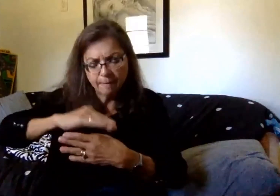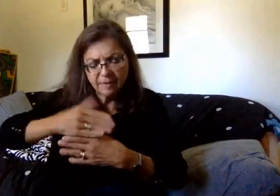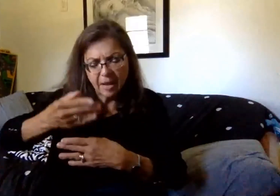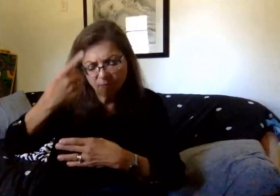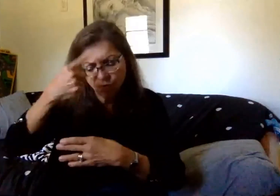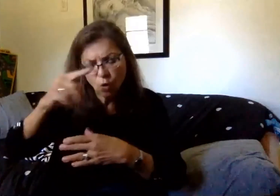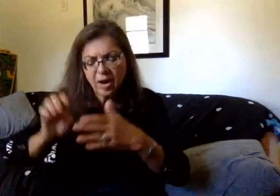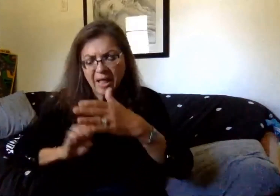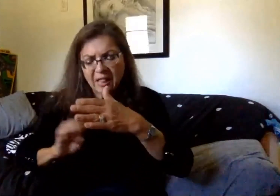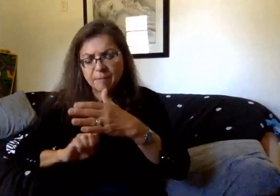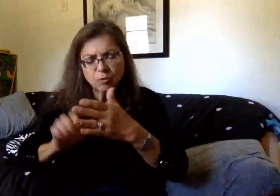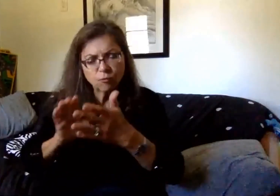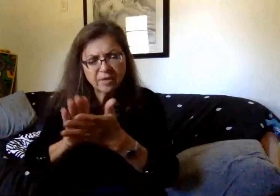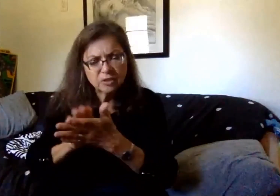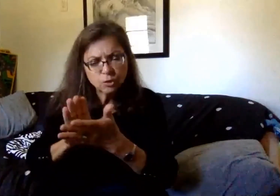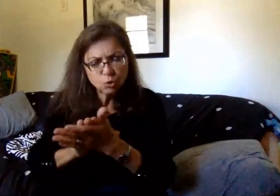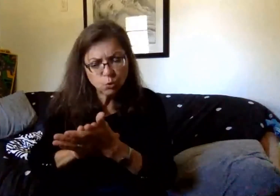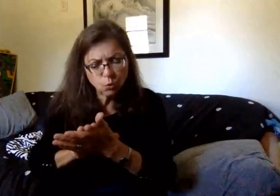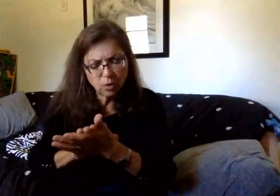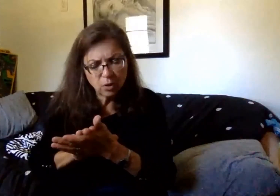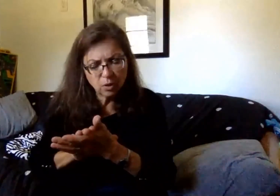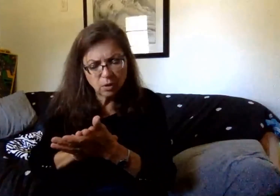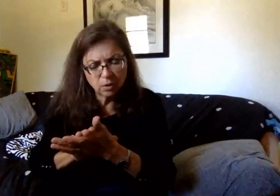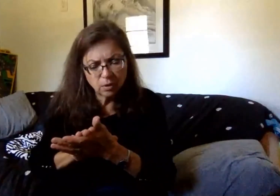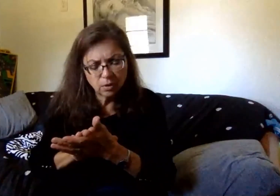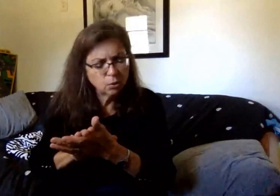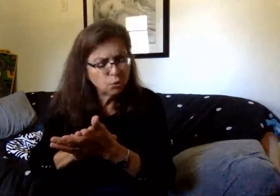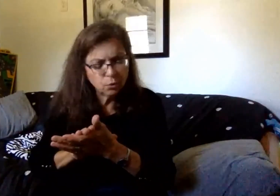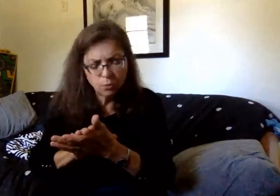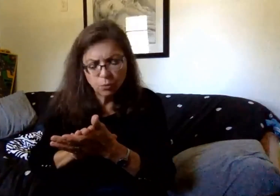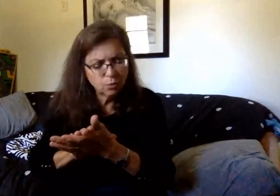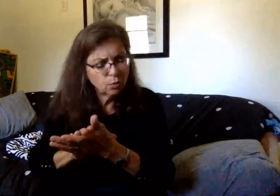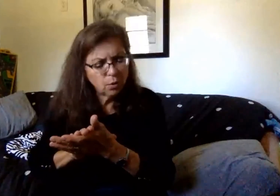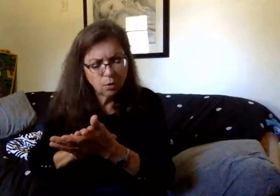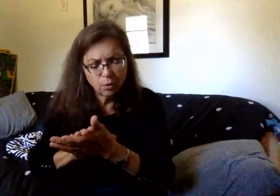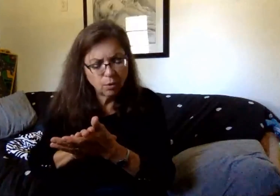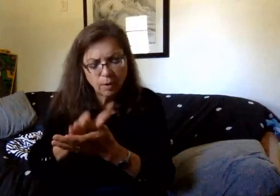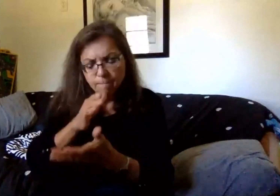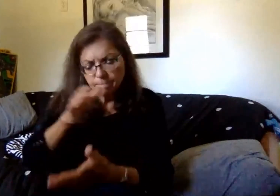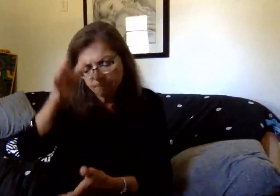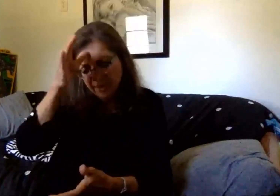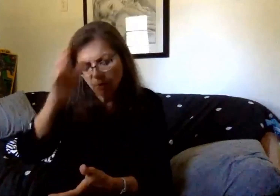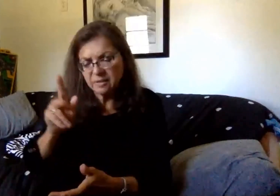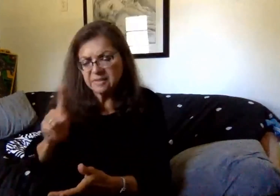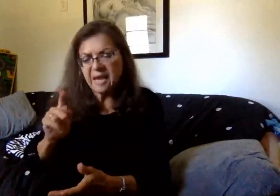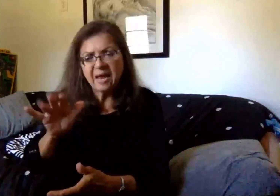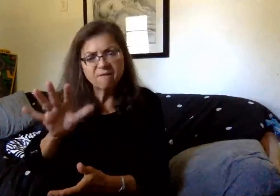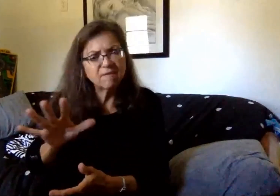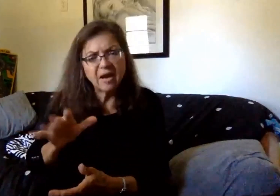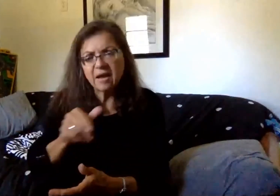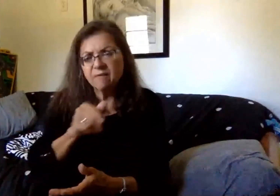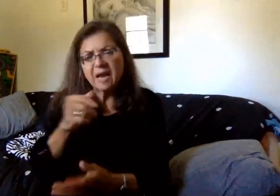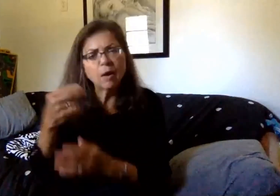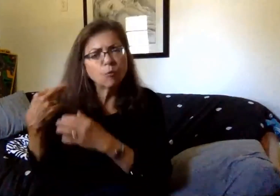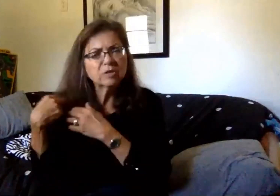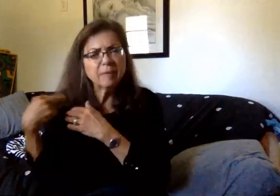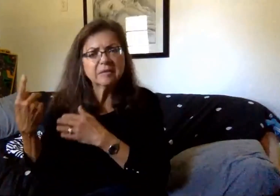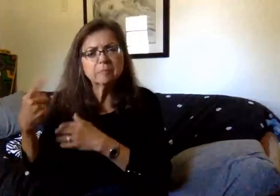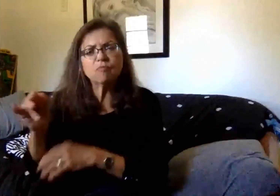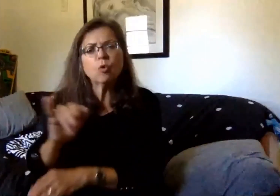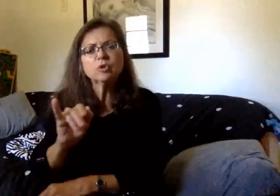school? As Mr. Zinkovich indicated, no, students or parents at K-5 will not be responsible for signing up for insurance.